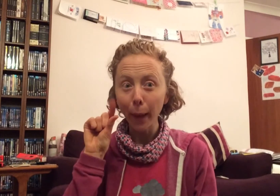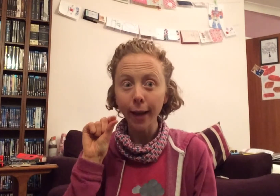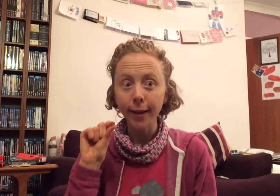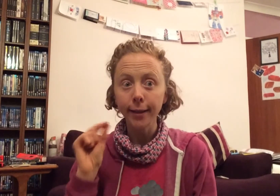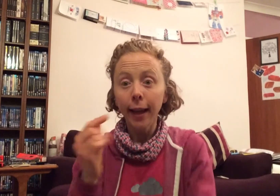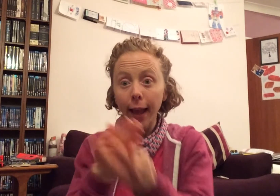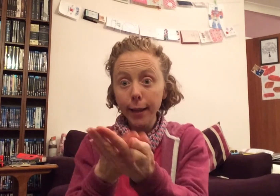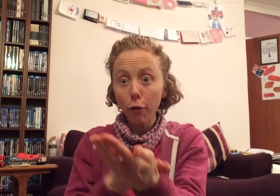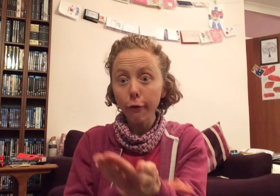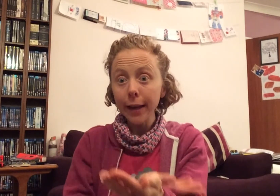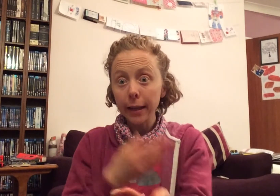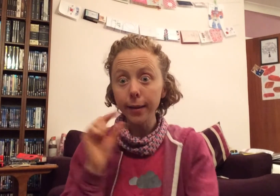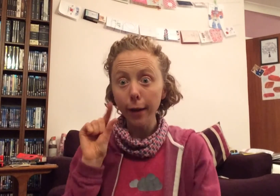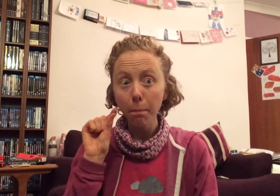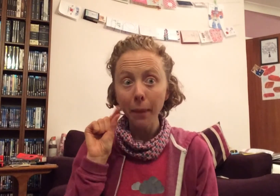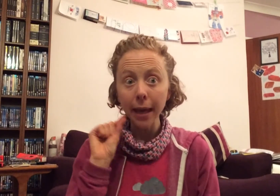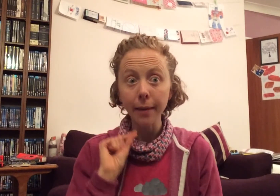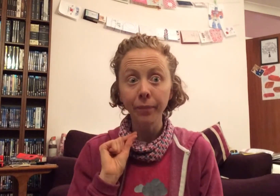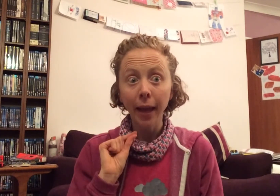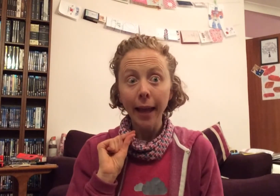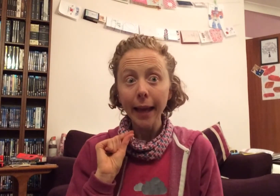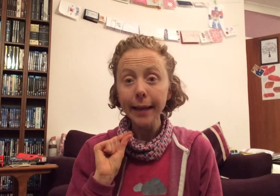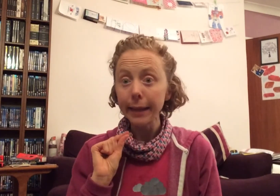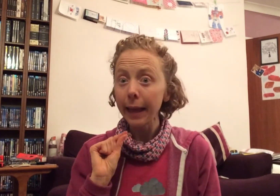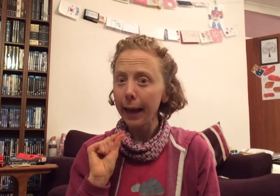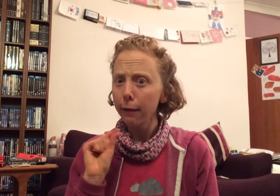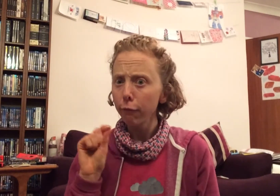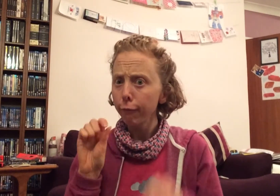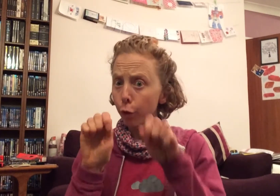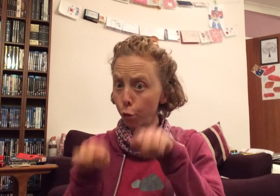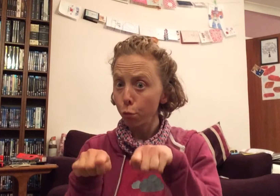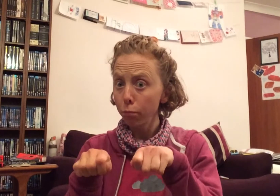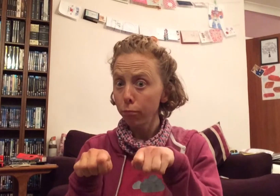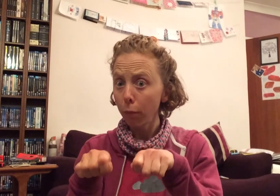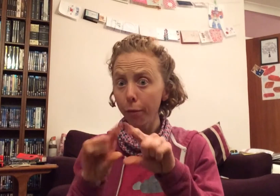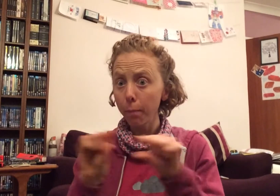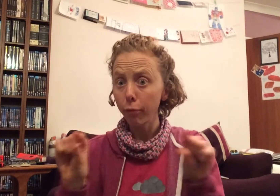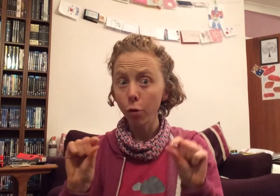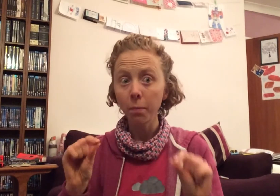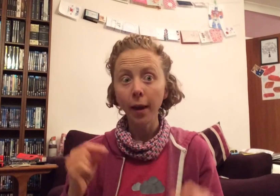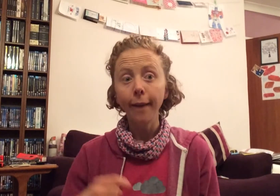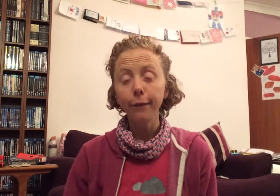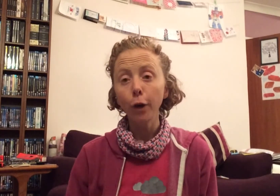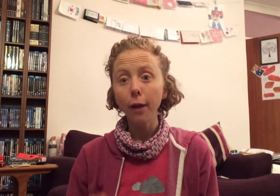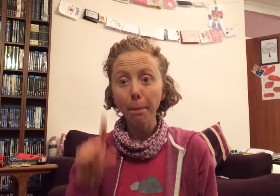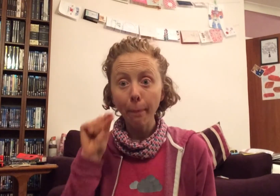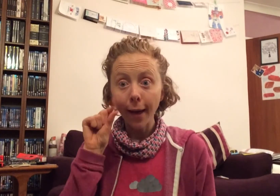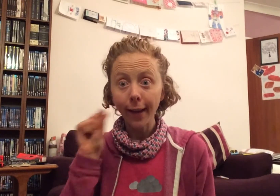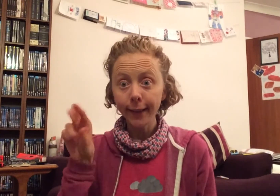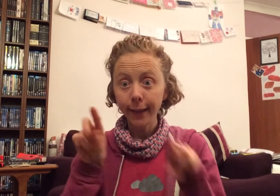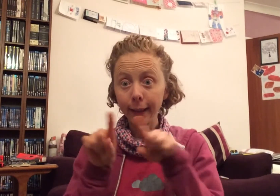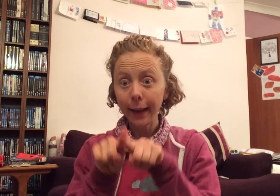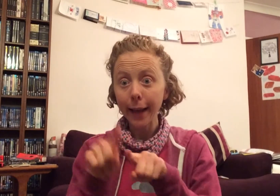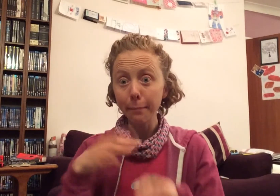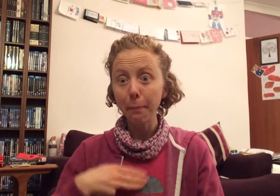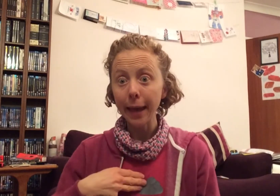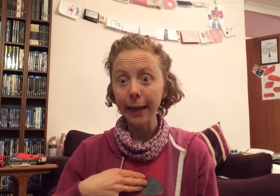bird, as green as can be. Is there room on the broom for a bird like me?